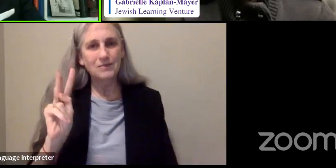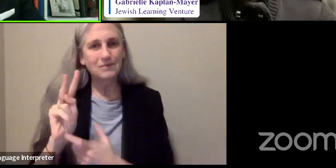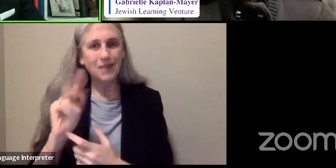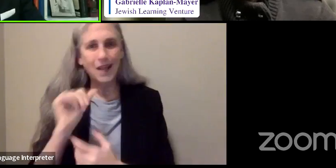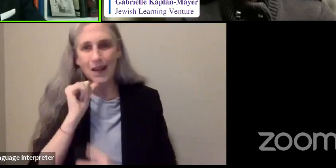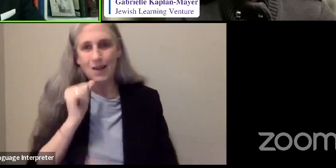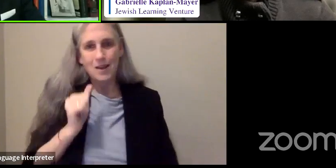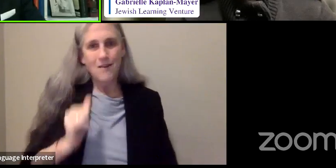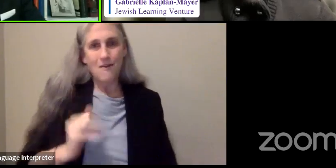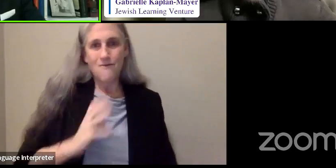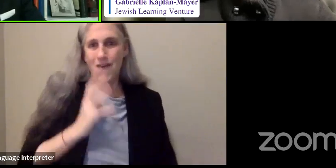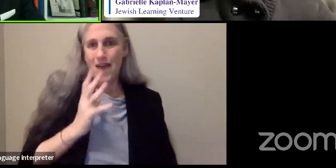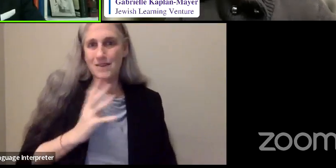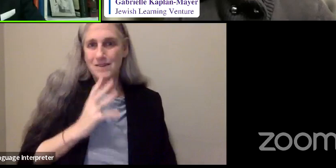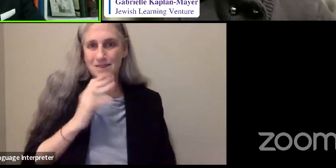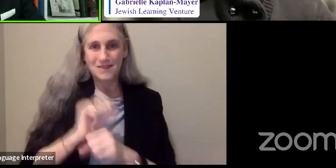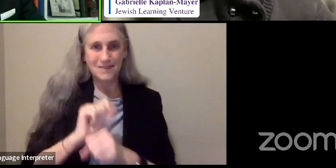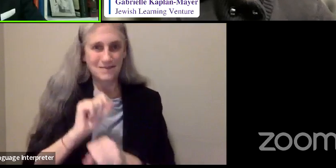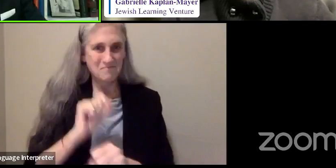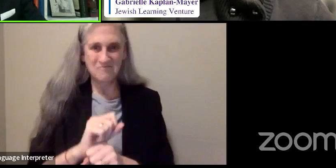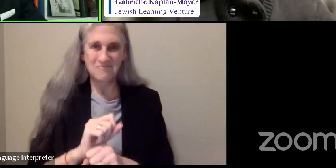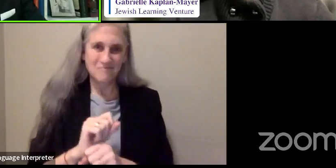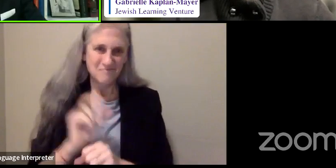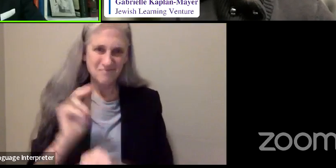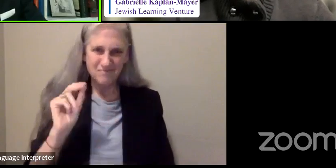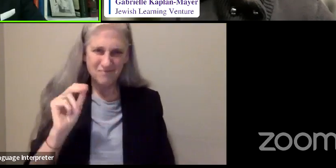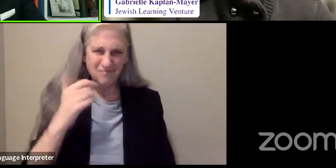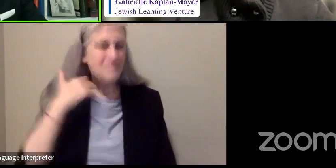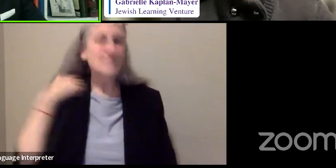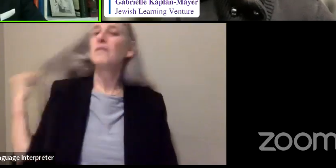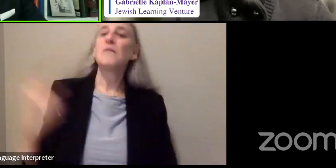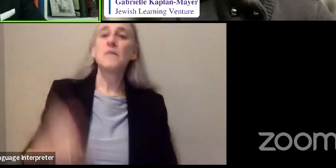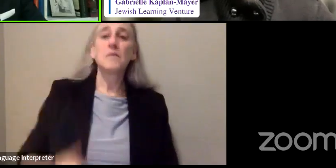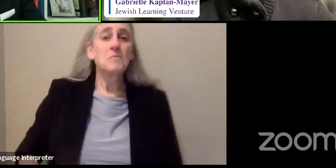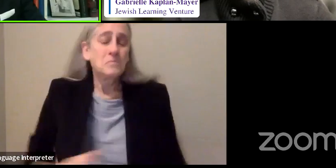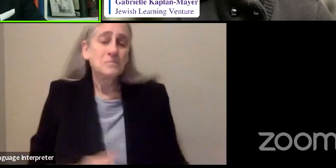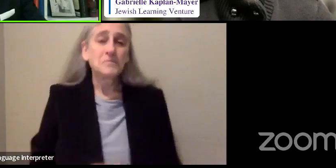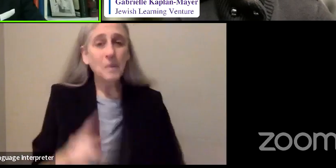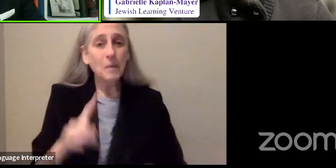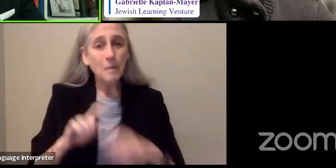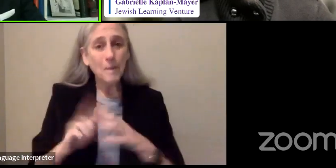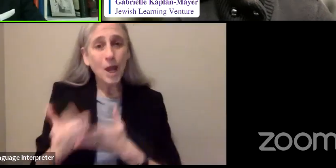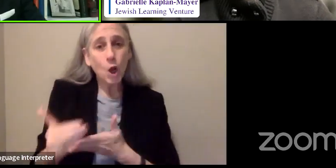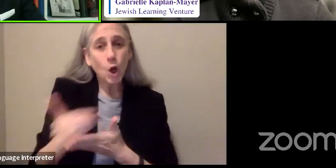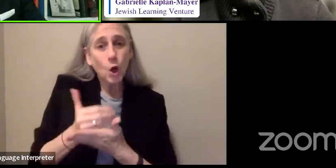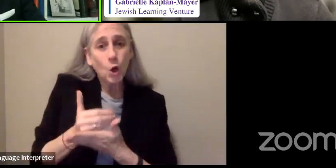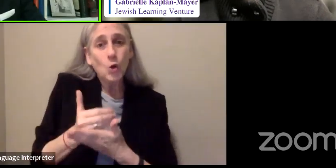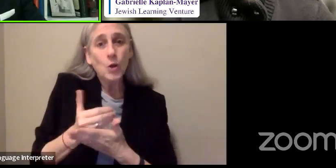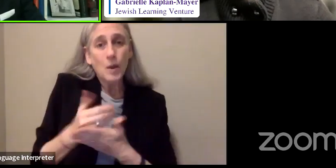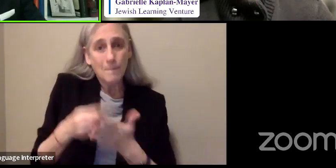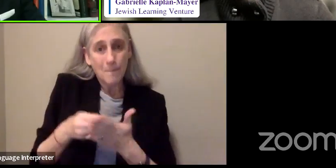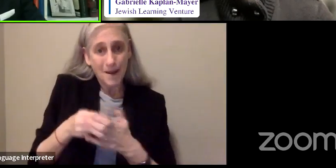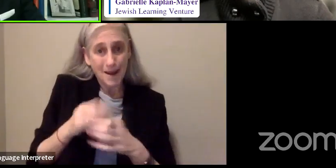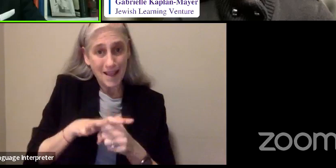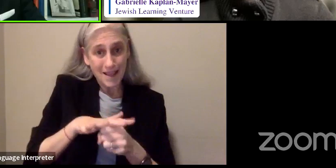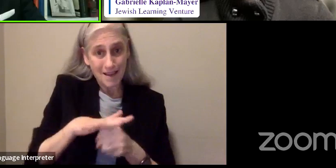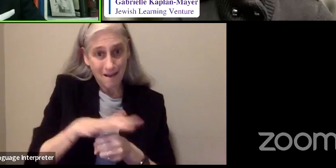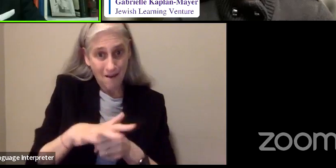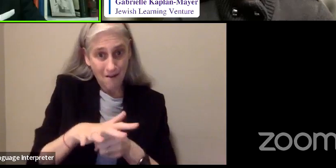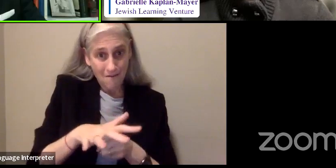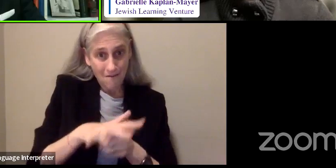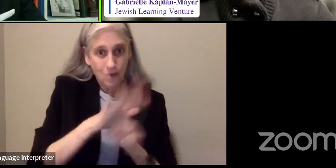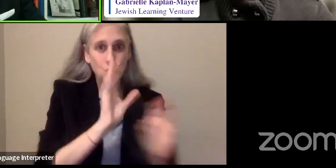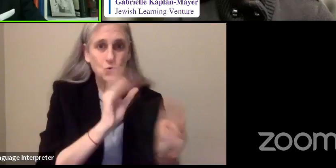occupation, he made enough to enable us to move out of